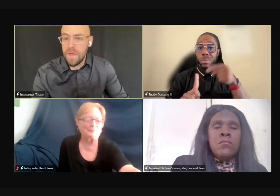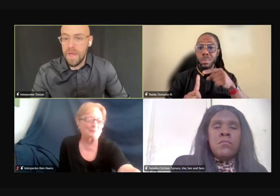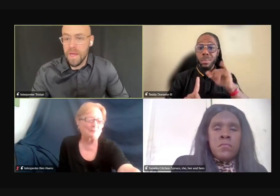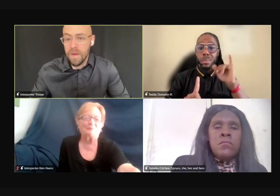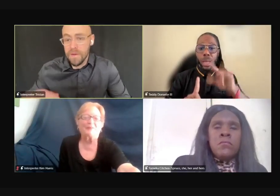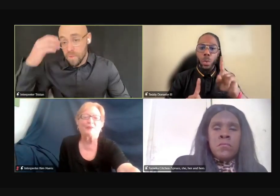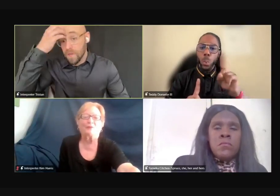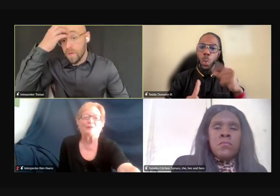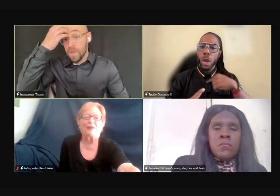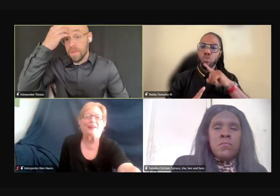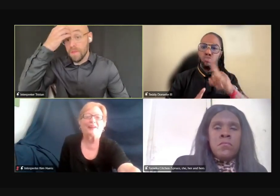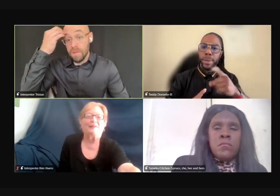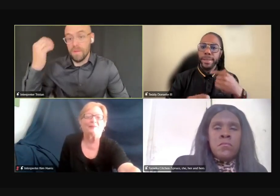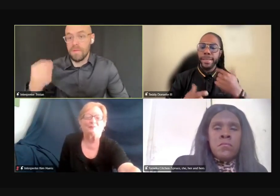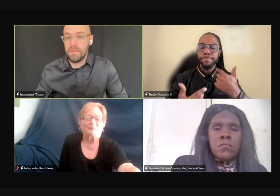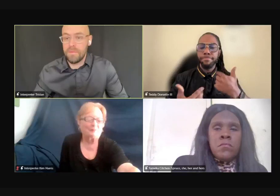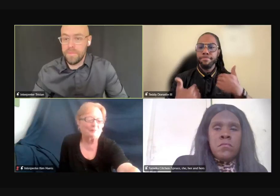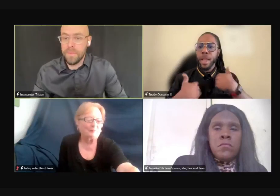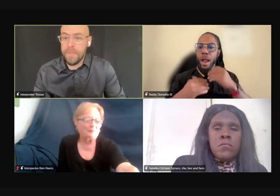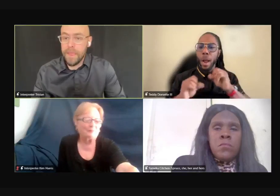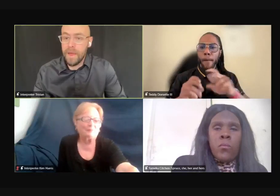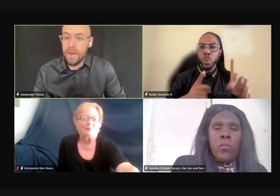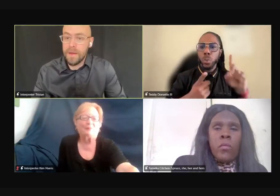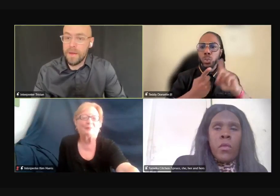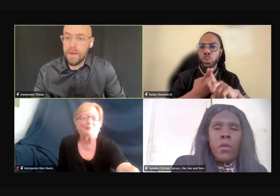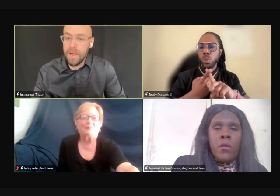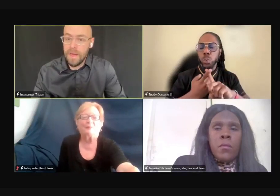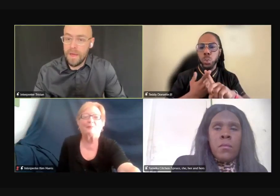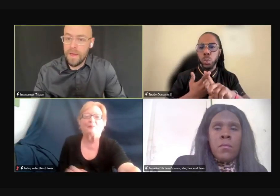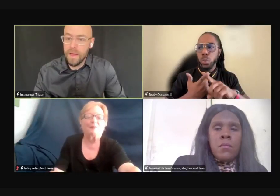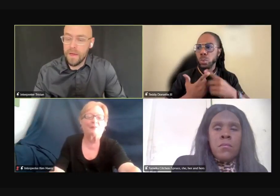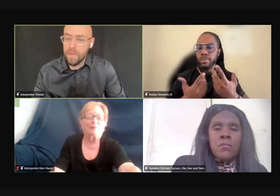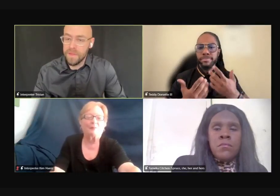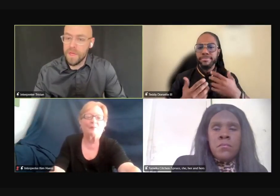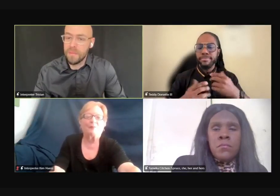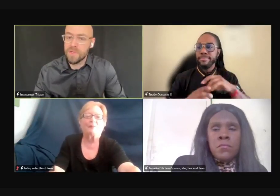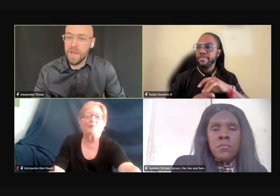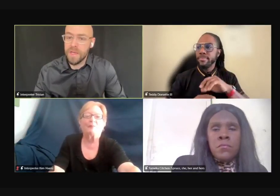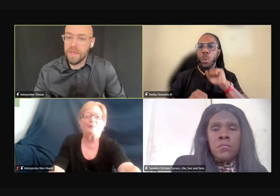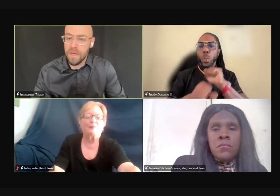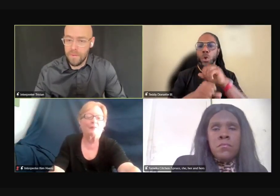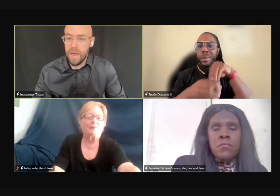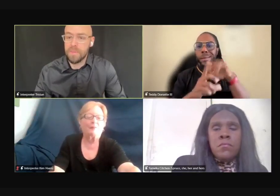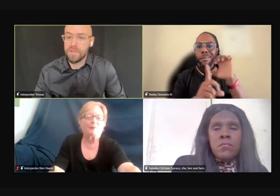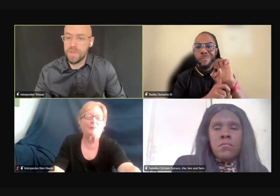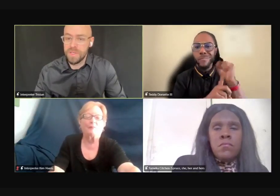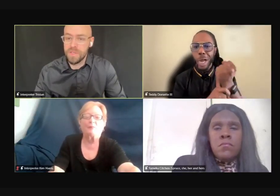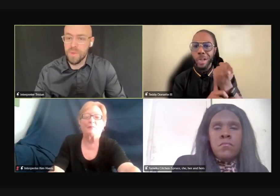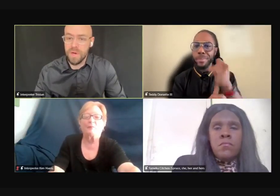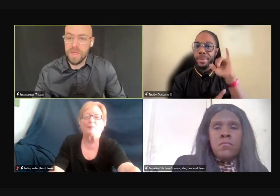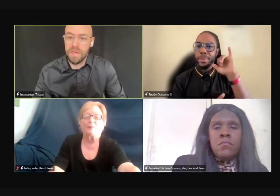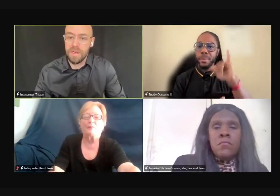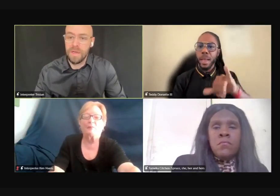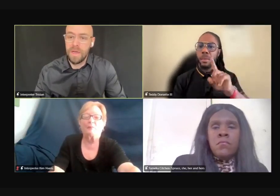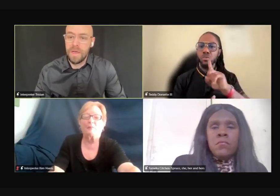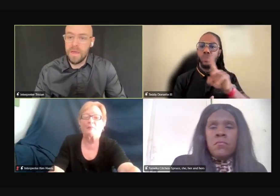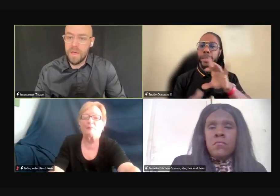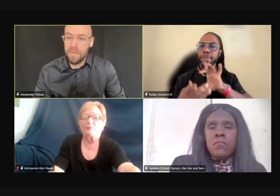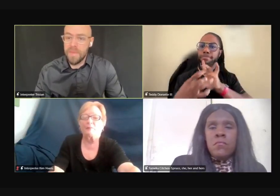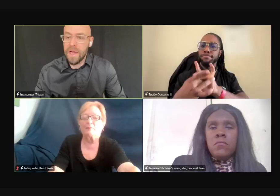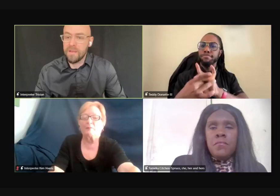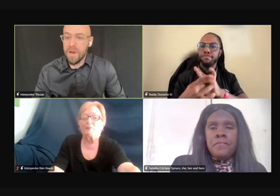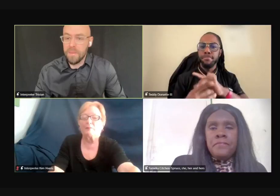And I was working with them, trying to get opportunities to work in